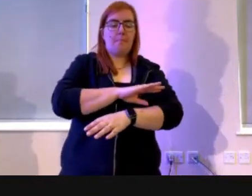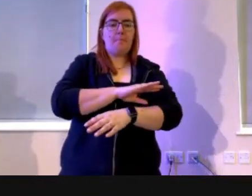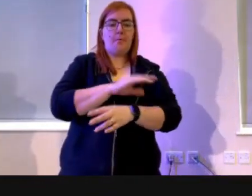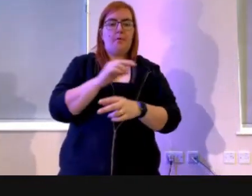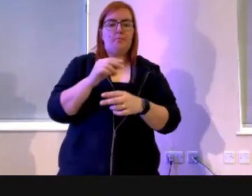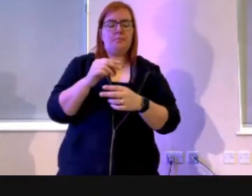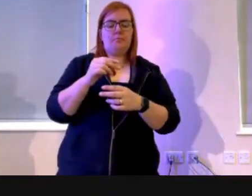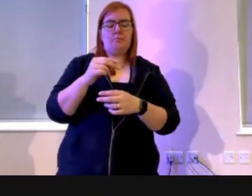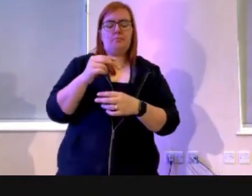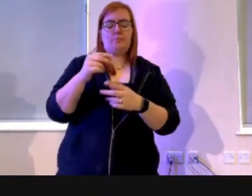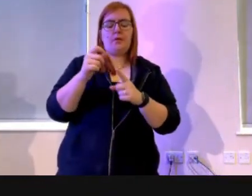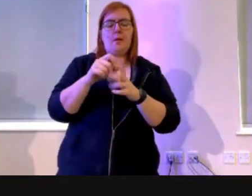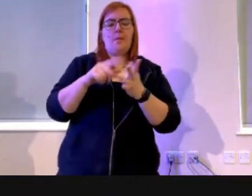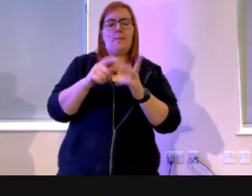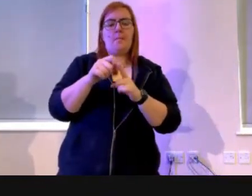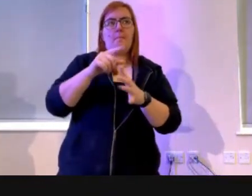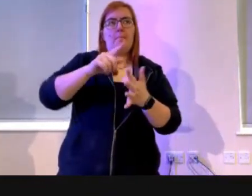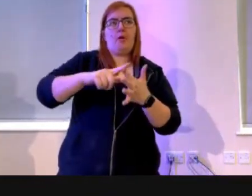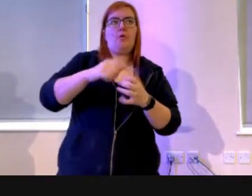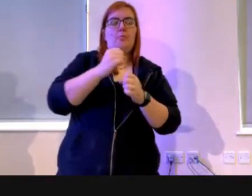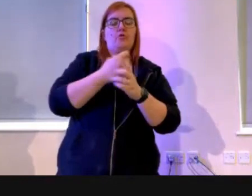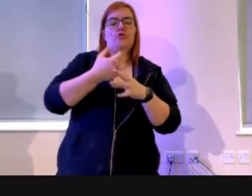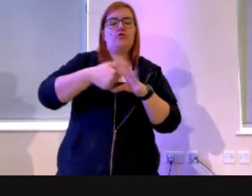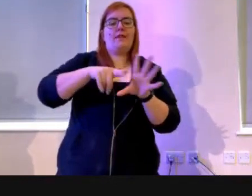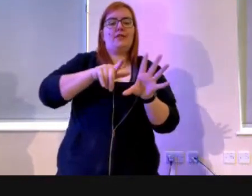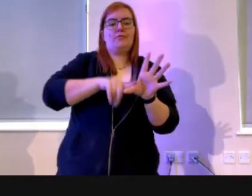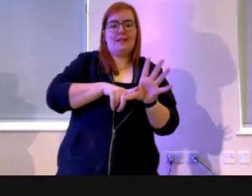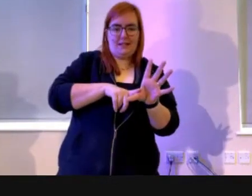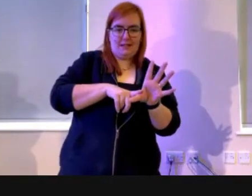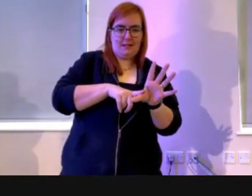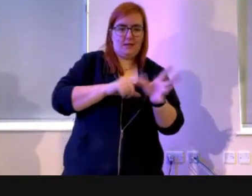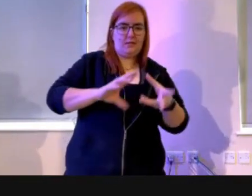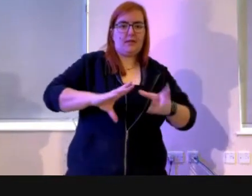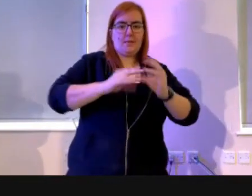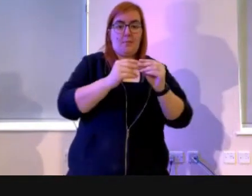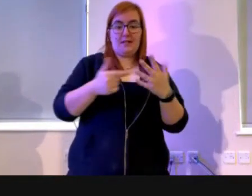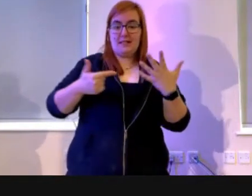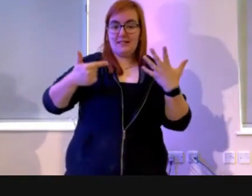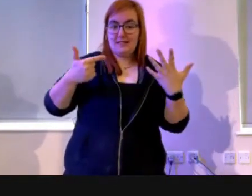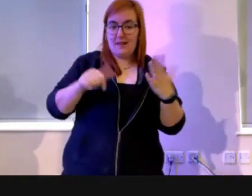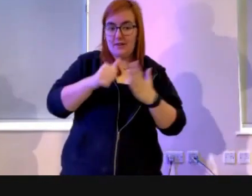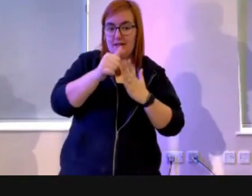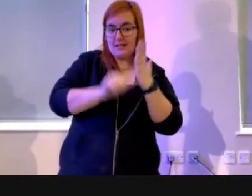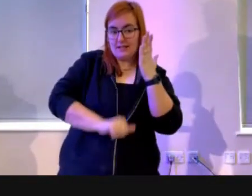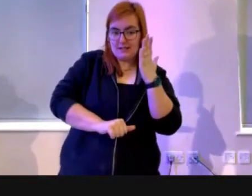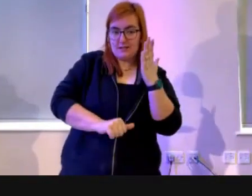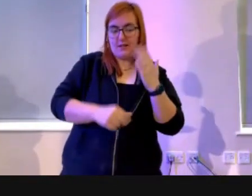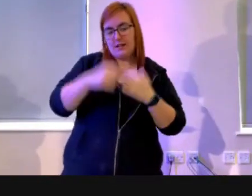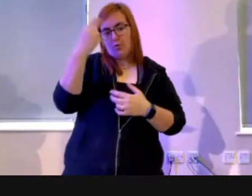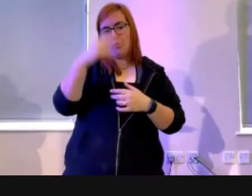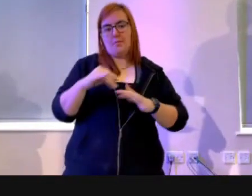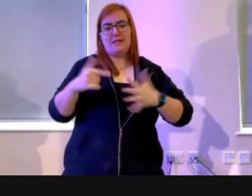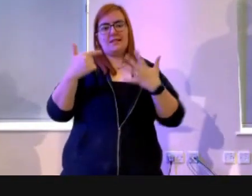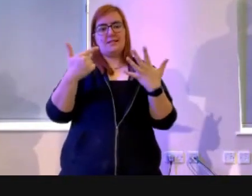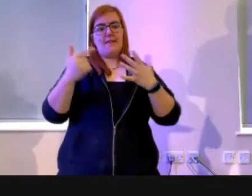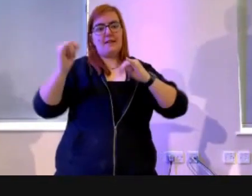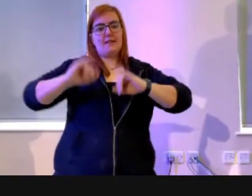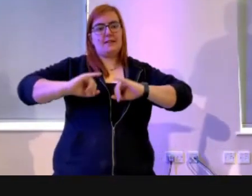worked with some lists that had been compiled before but he came up with seven, what he called seven deadly sins.